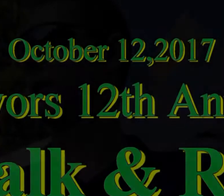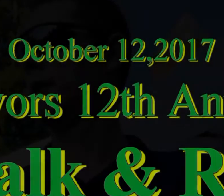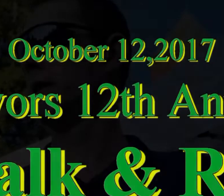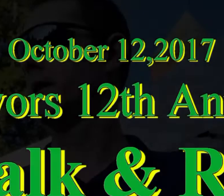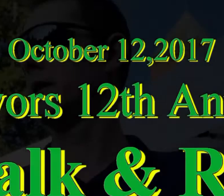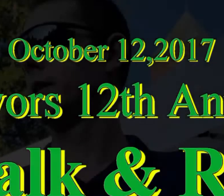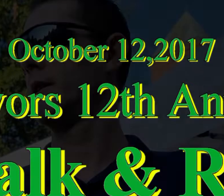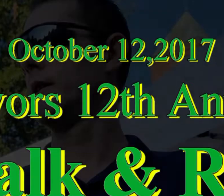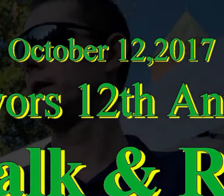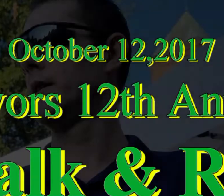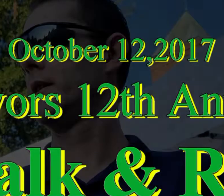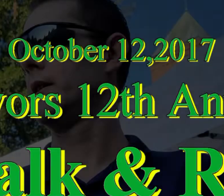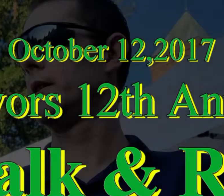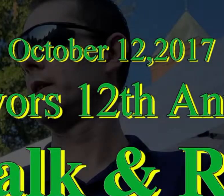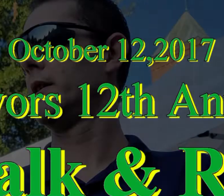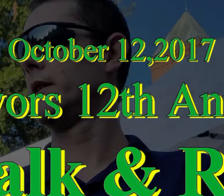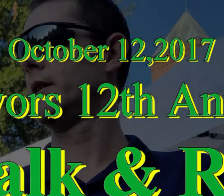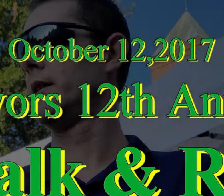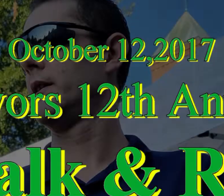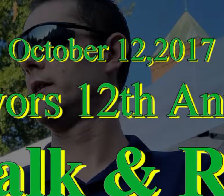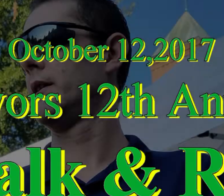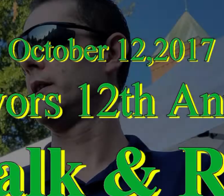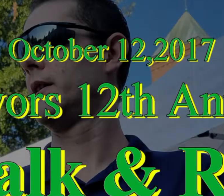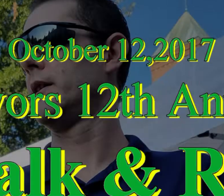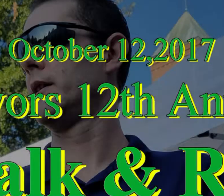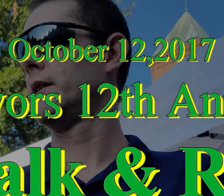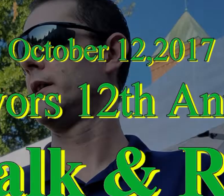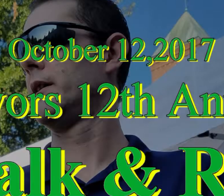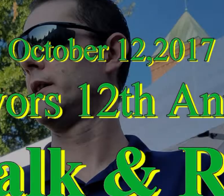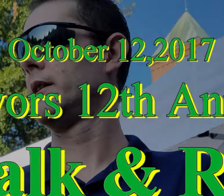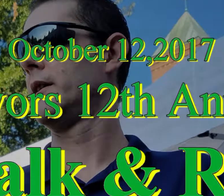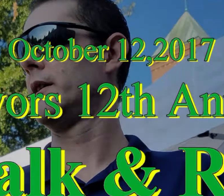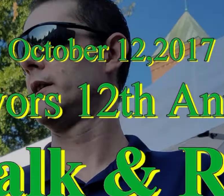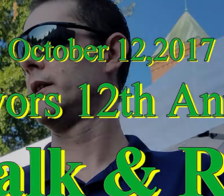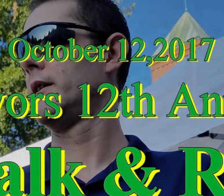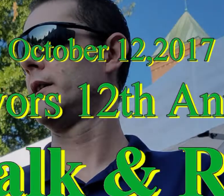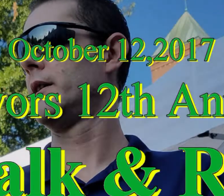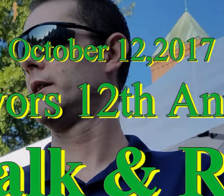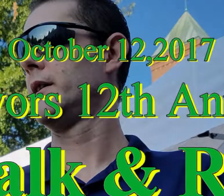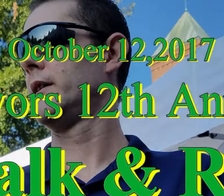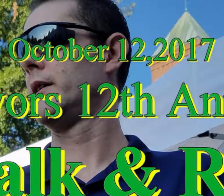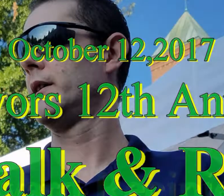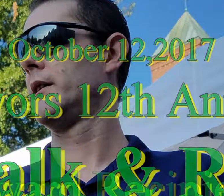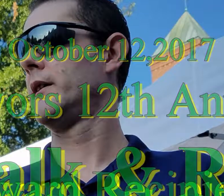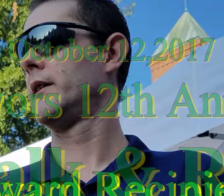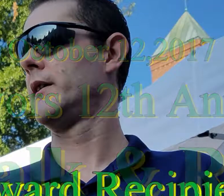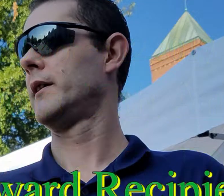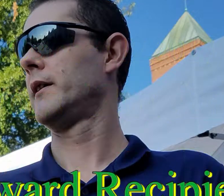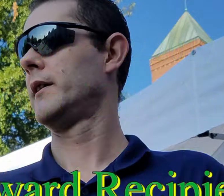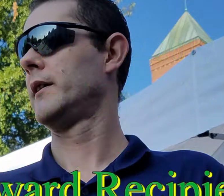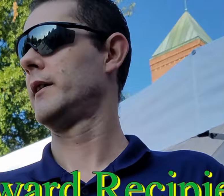On behalf of the Spartanburg Mayor's Committee on People with Disabilities, it is my pleasure to recognize Nathan Zimmerman with the